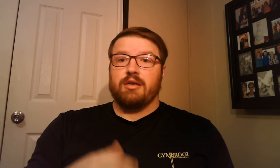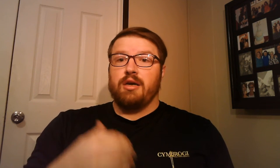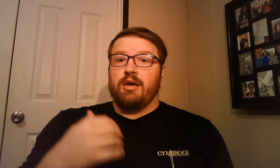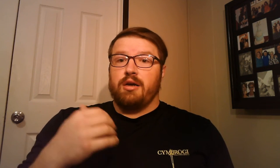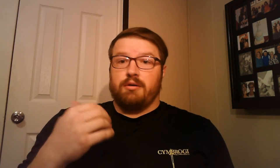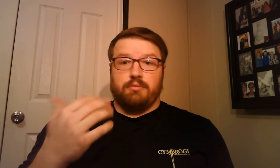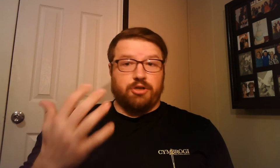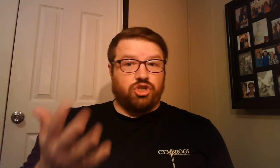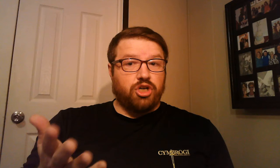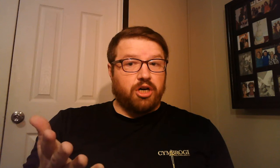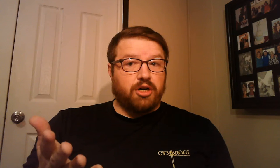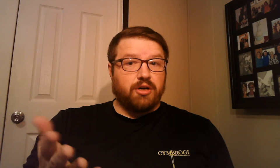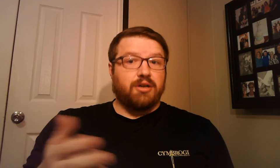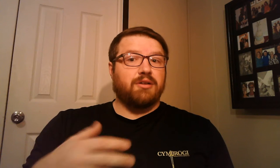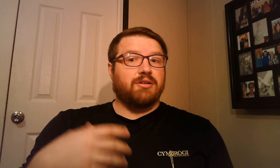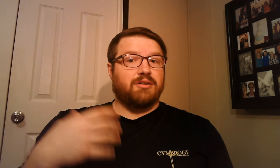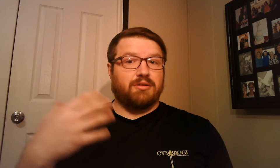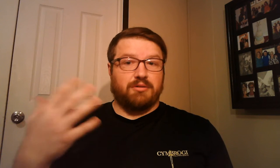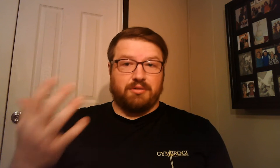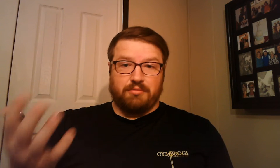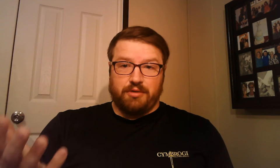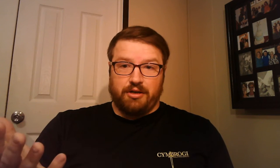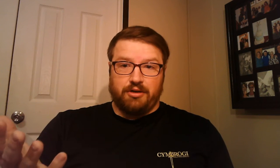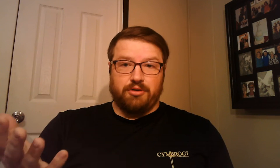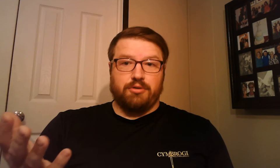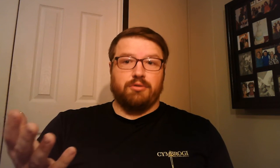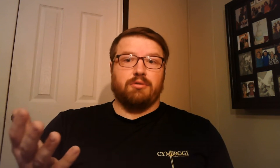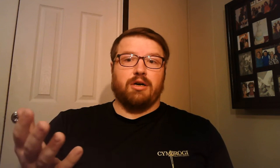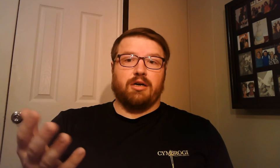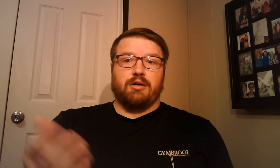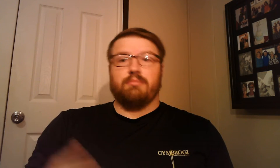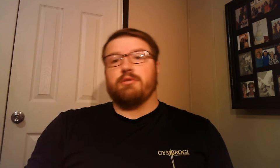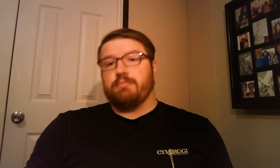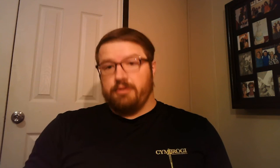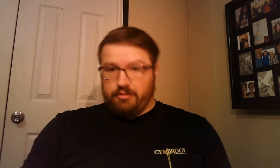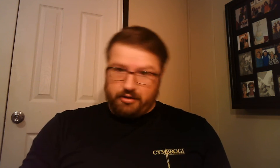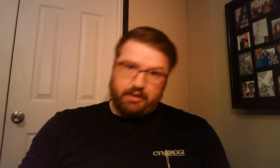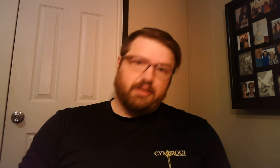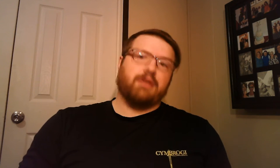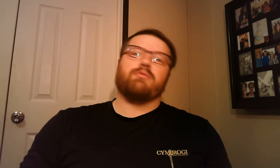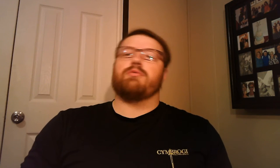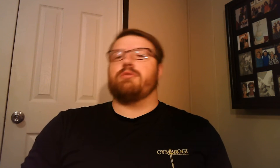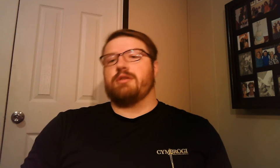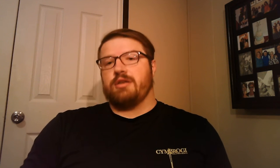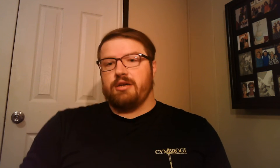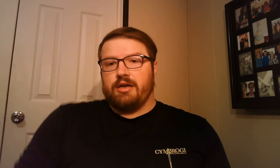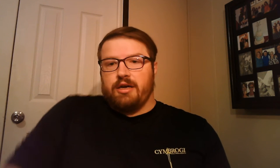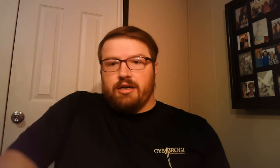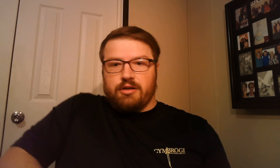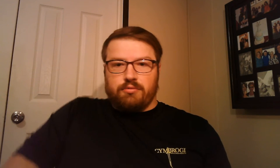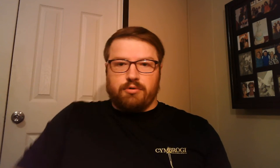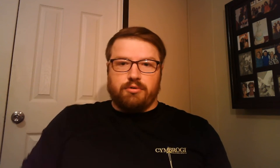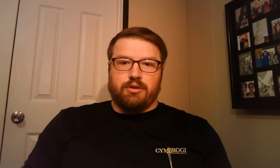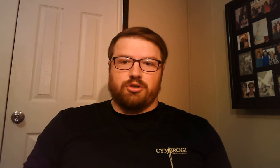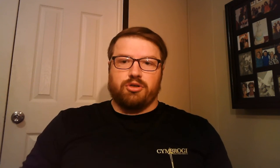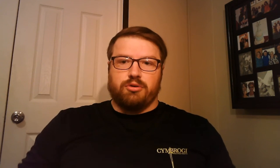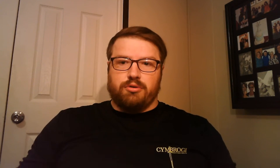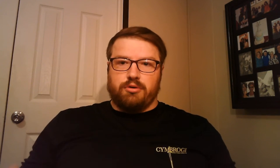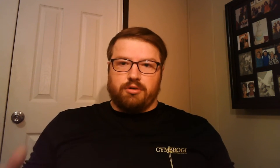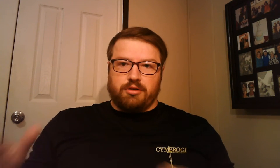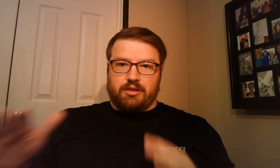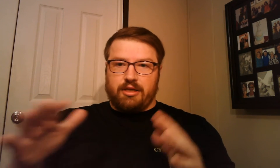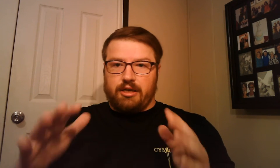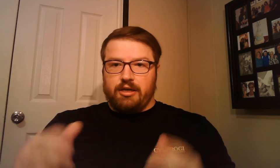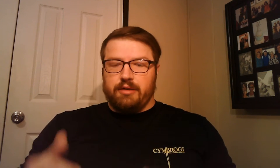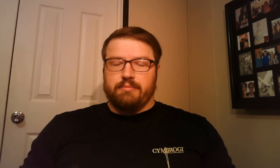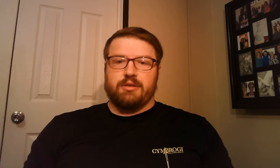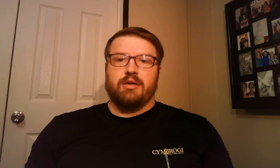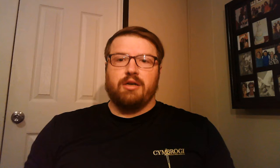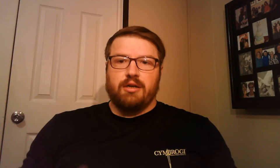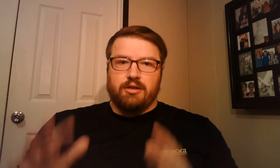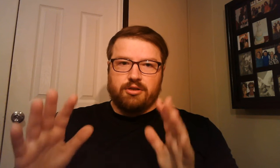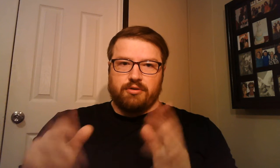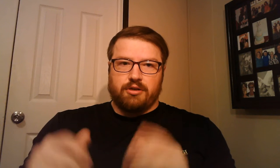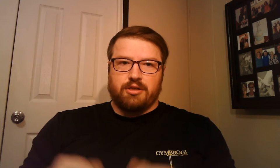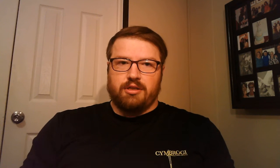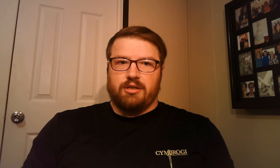we jog. We do mobility like rolling the neck, rolling the shoulders, the hips, stretching the